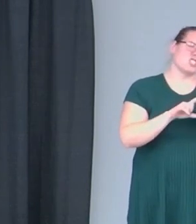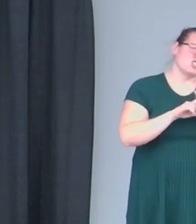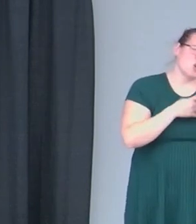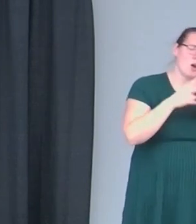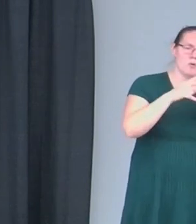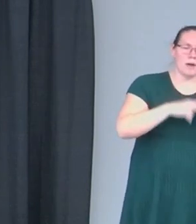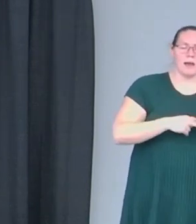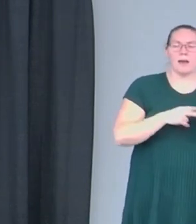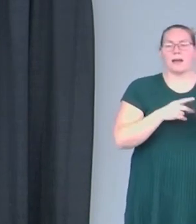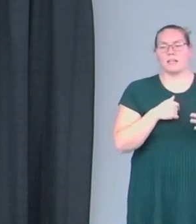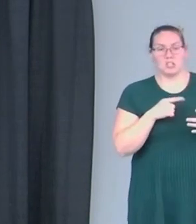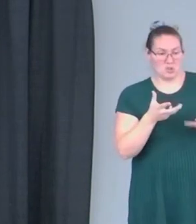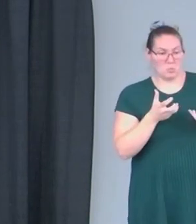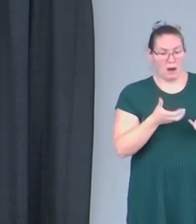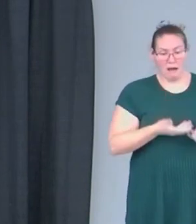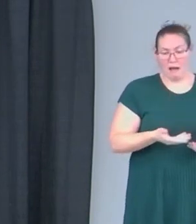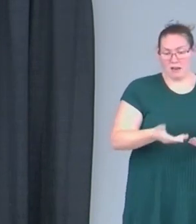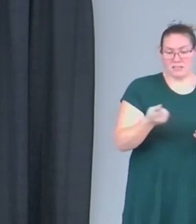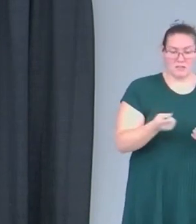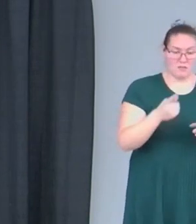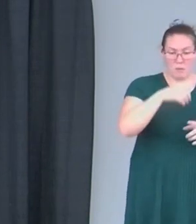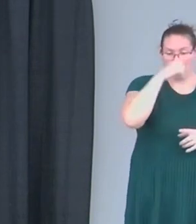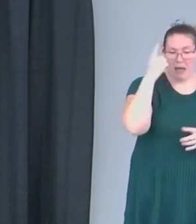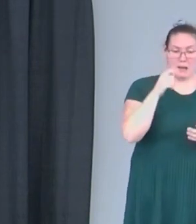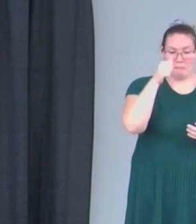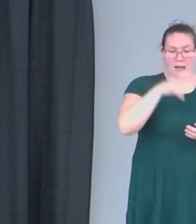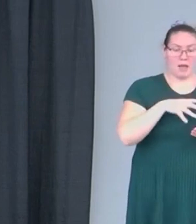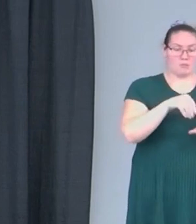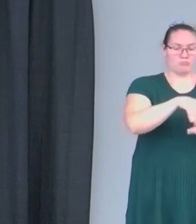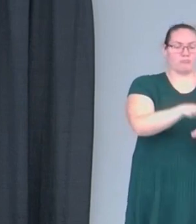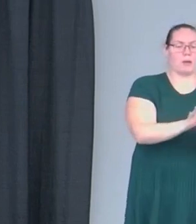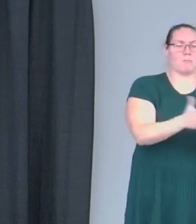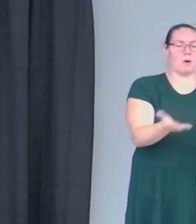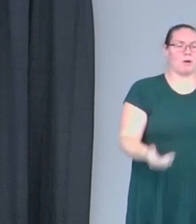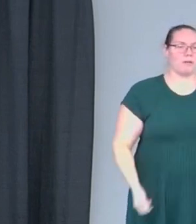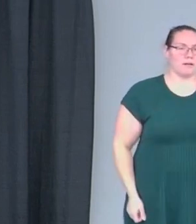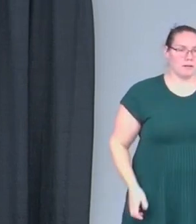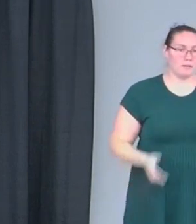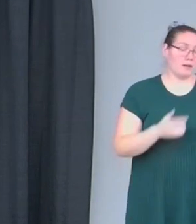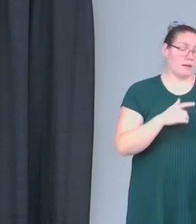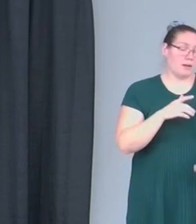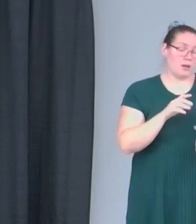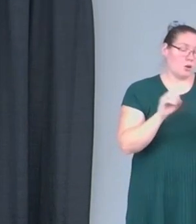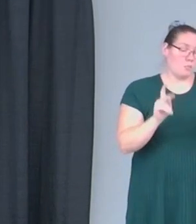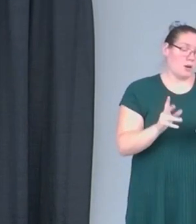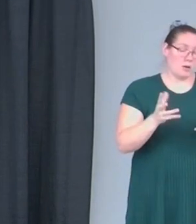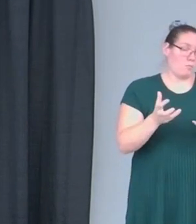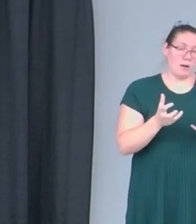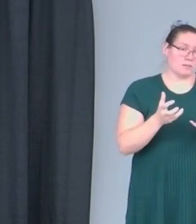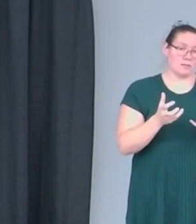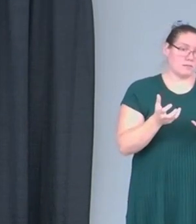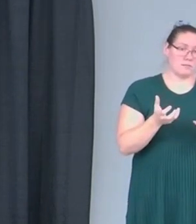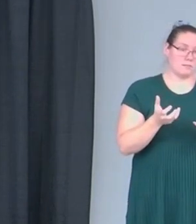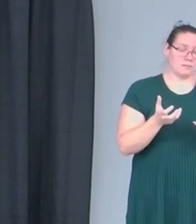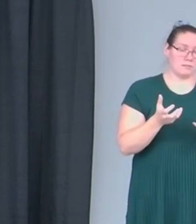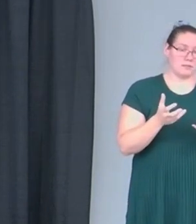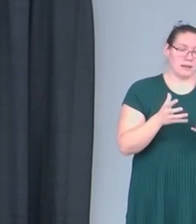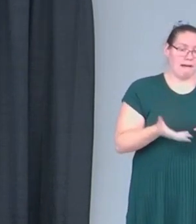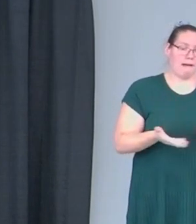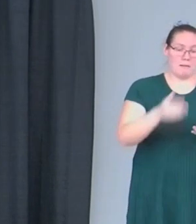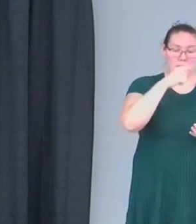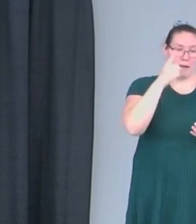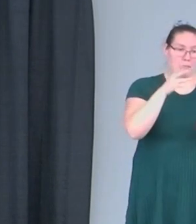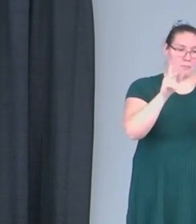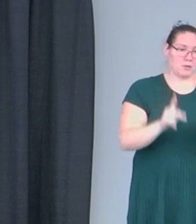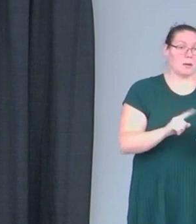saying that said, you know, you want to hide something from a black man, put it in a book. That was my reality. And most people probably done heard that saying.